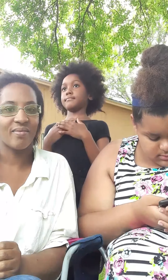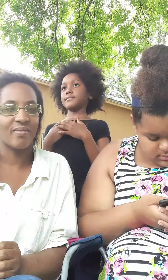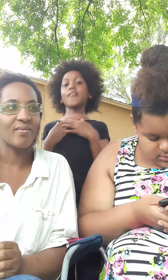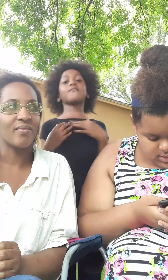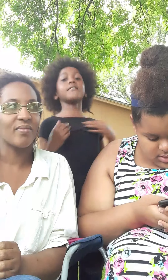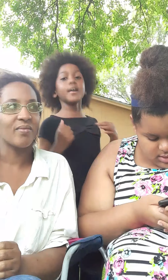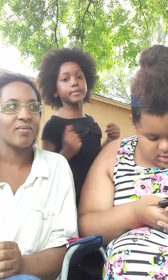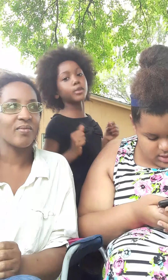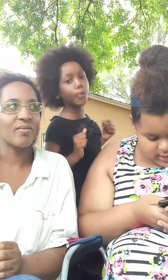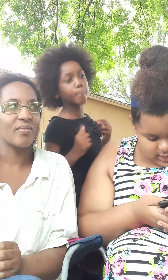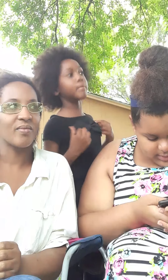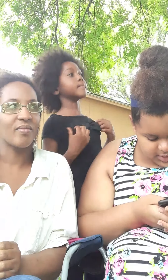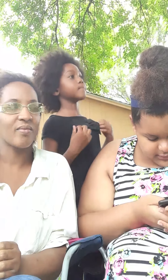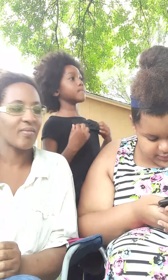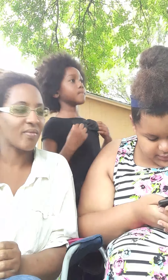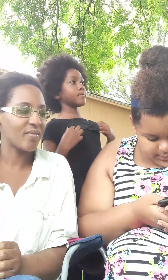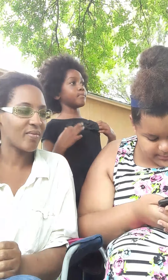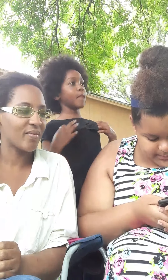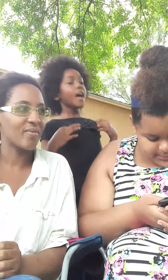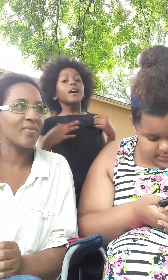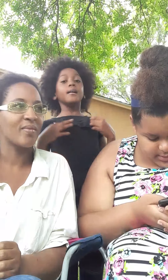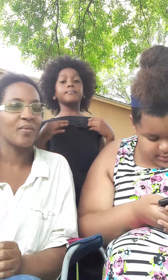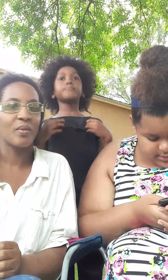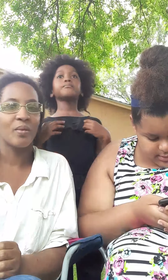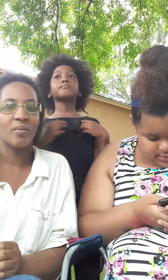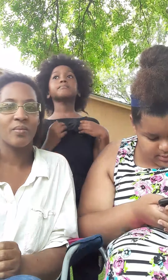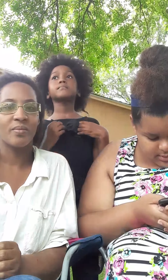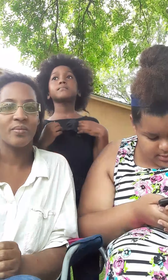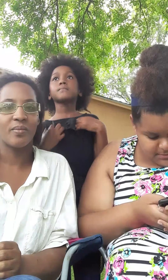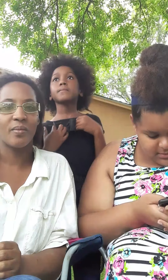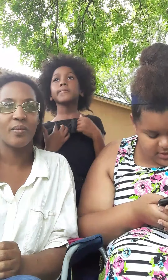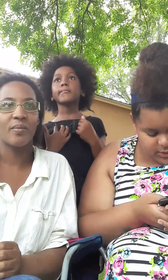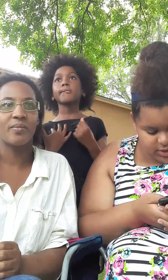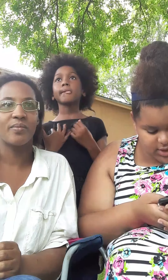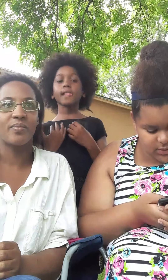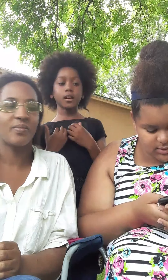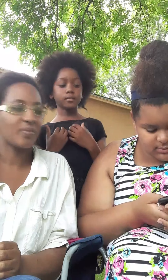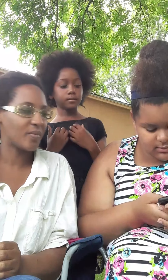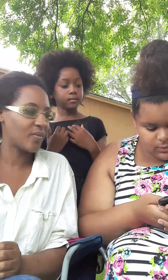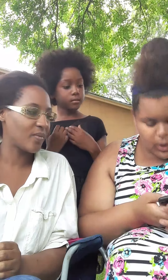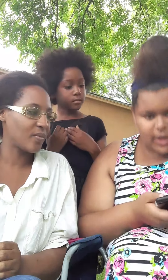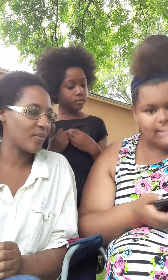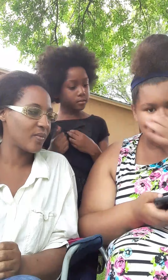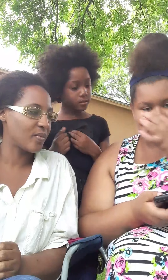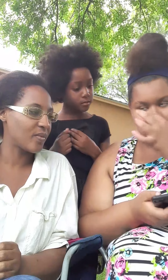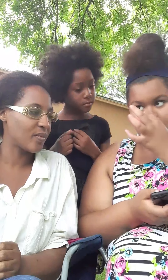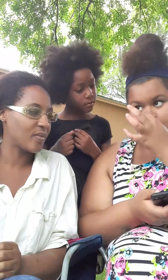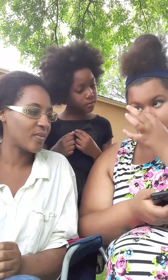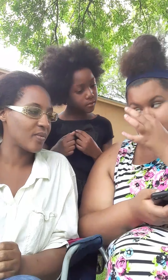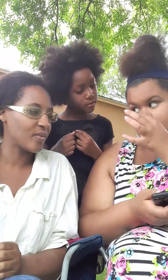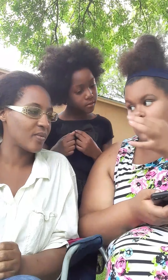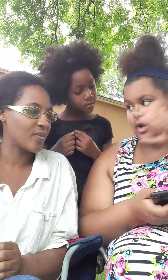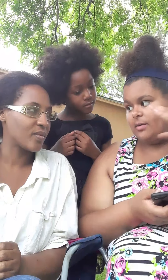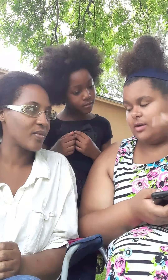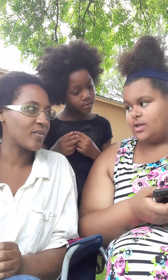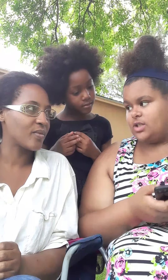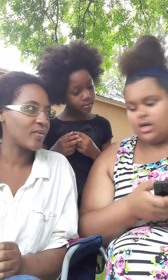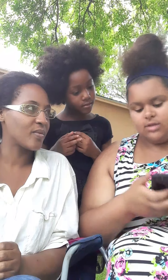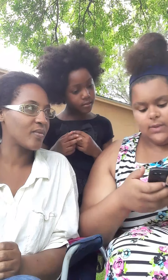That's very stupid I think I might have a different way Um Did we do this one? While your mom's not looking? I mean while your mom's watching? I don't think we did